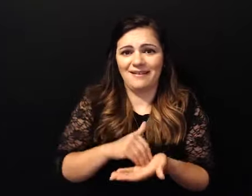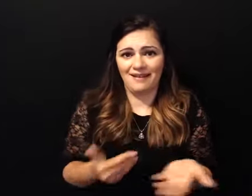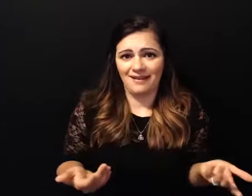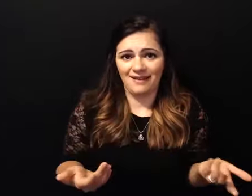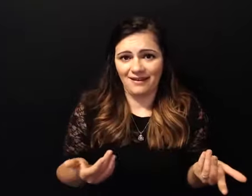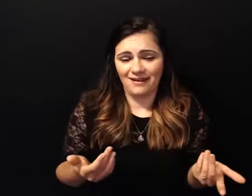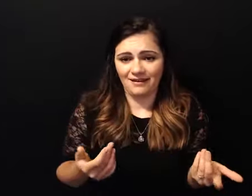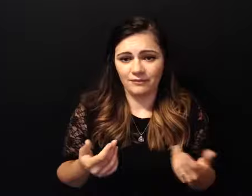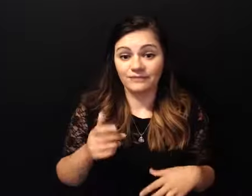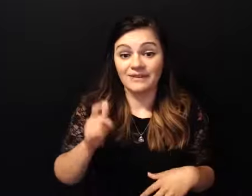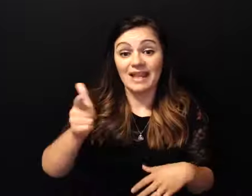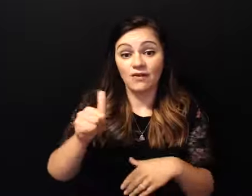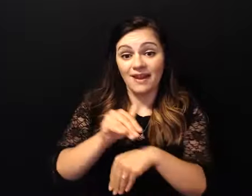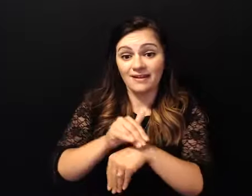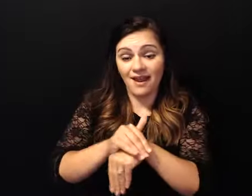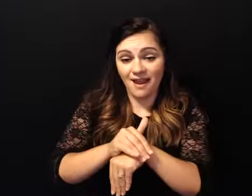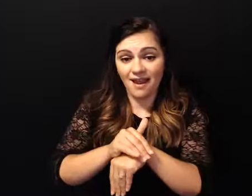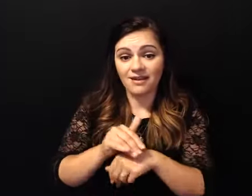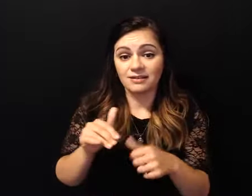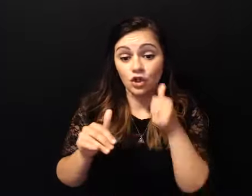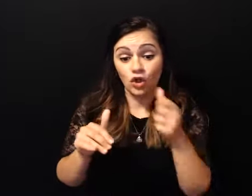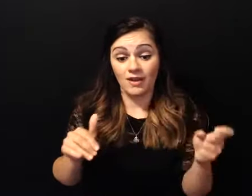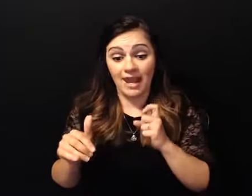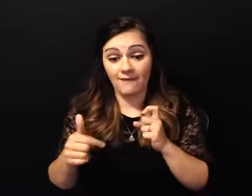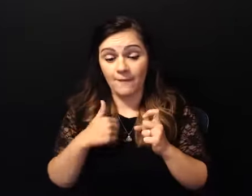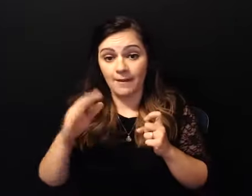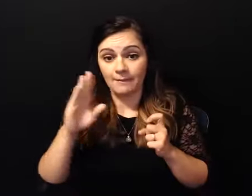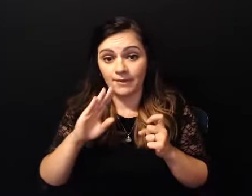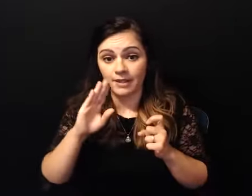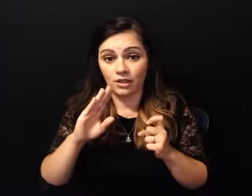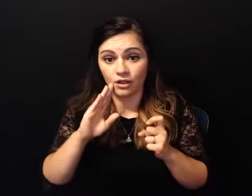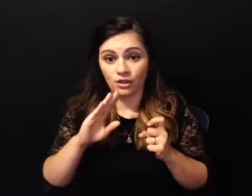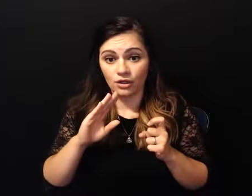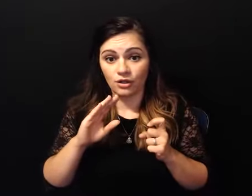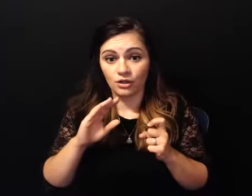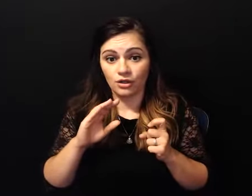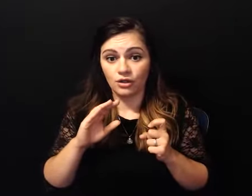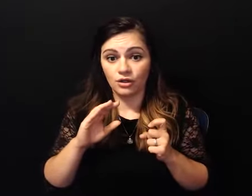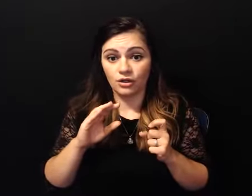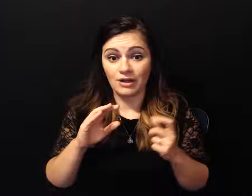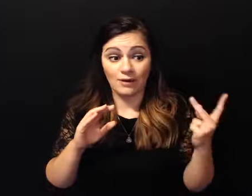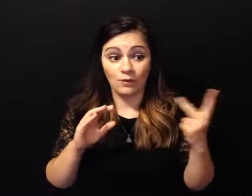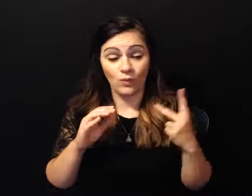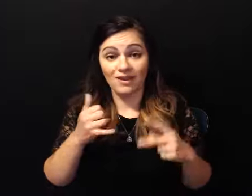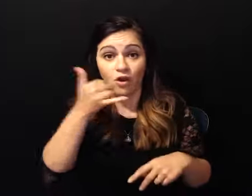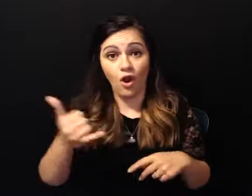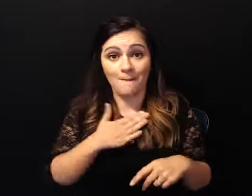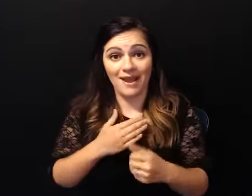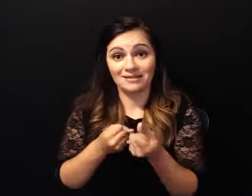beer her and i had the same sponsor and uh we called and we drunked out my sponsor uh you know uh that night i'm not proud of that